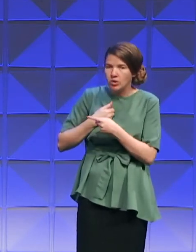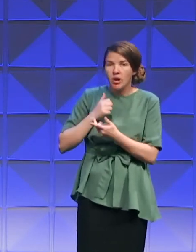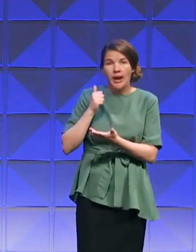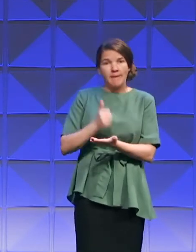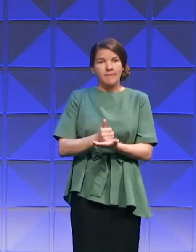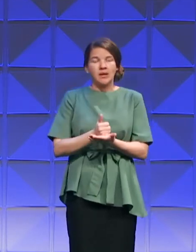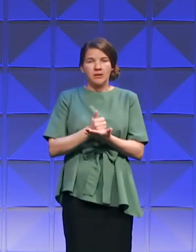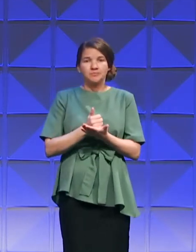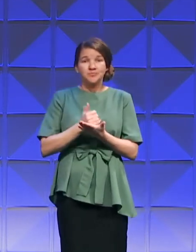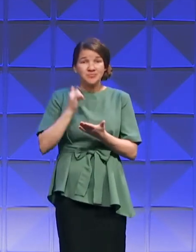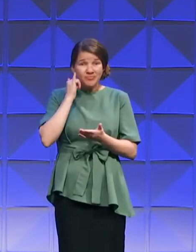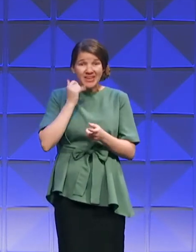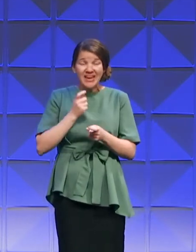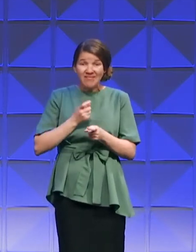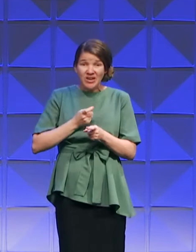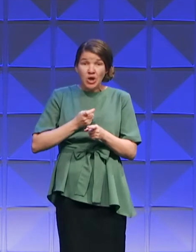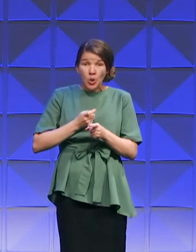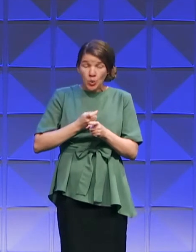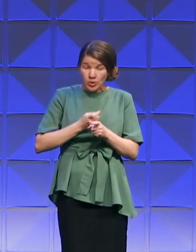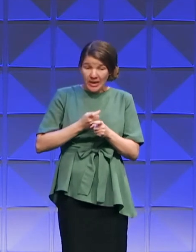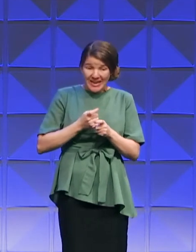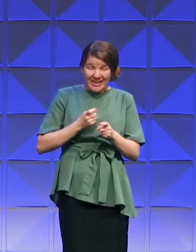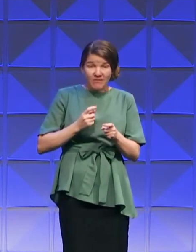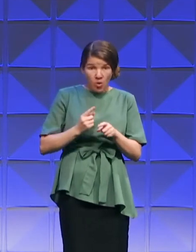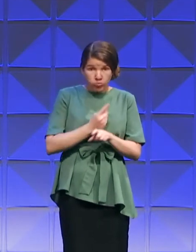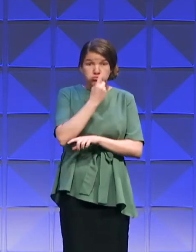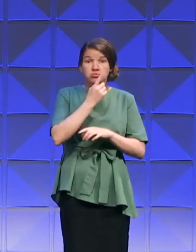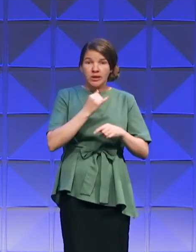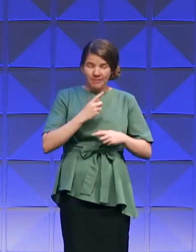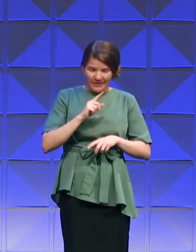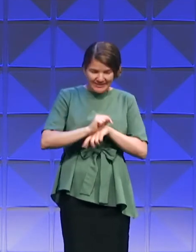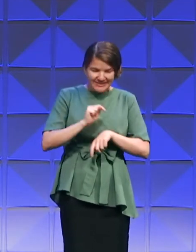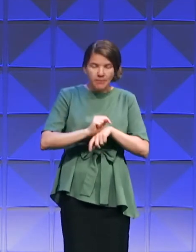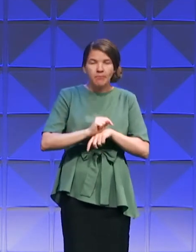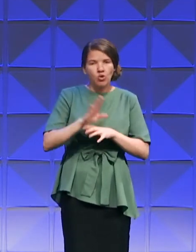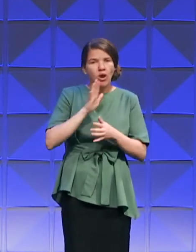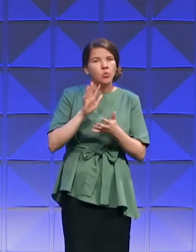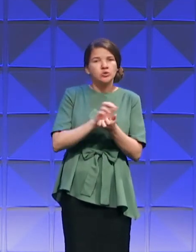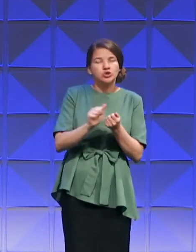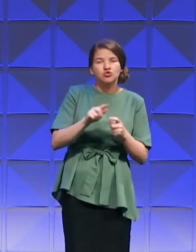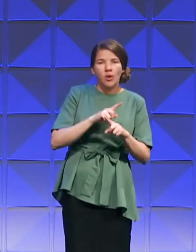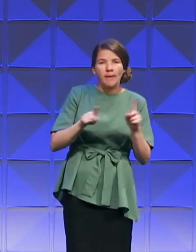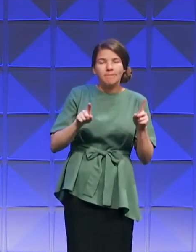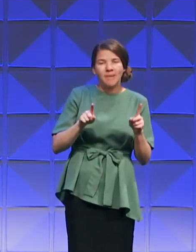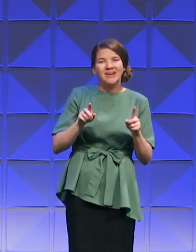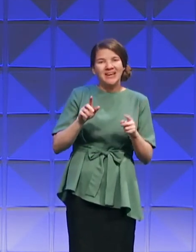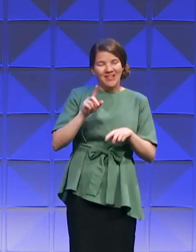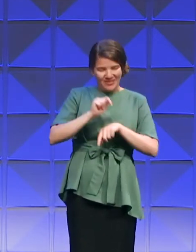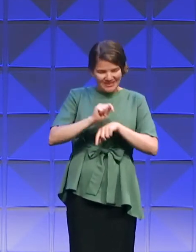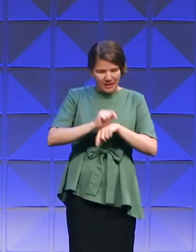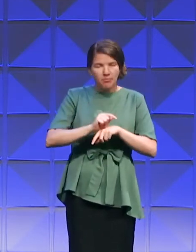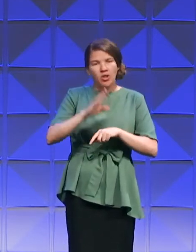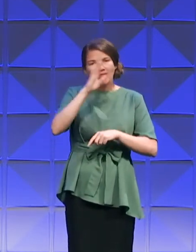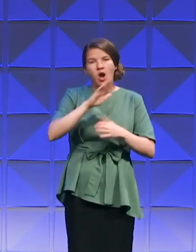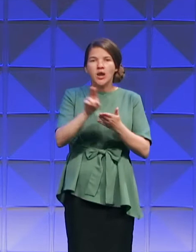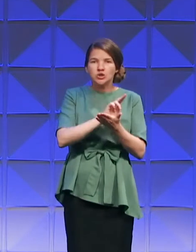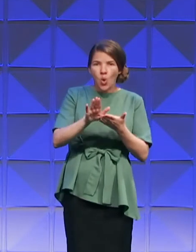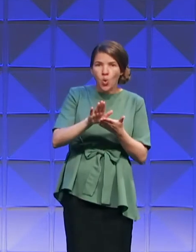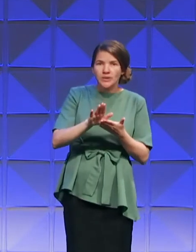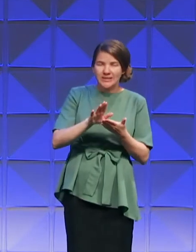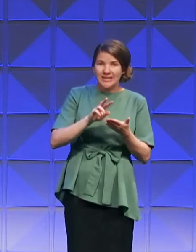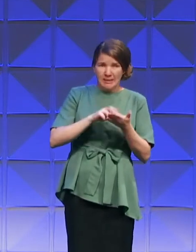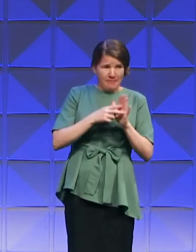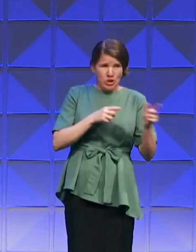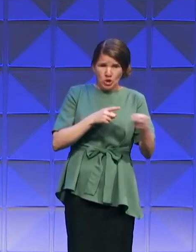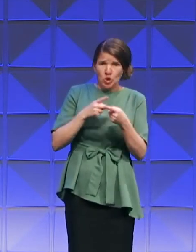will God destroy, for the temple of God is holy, which temple you are. You who hold the Holy Ghost inside of you